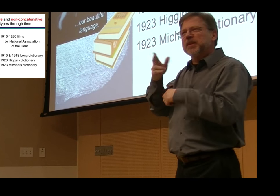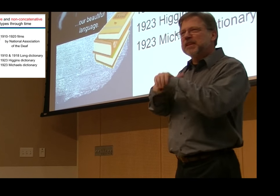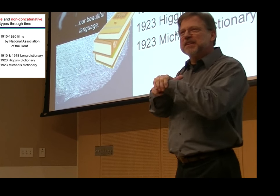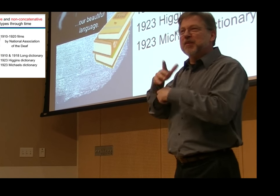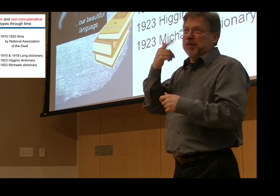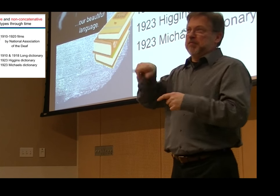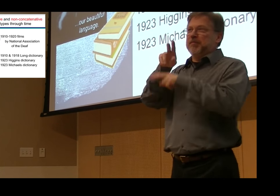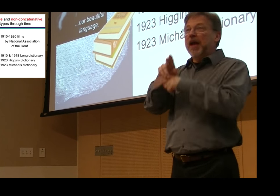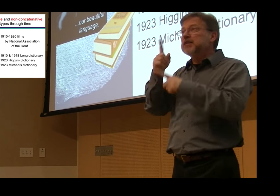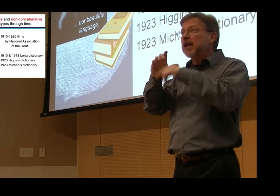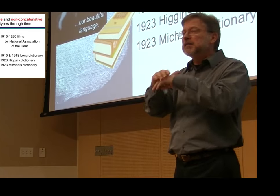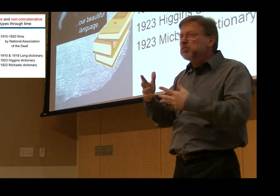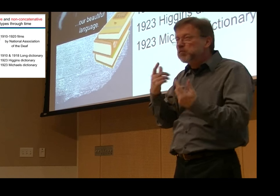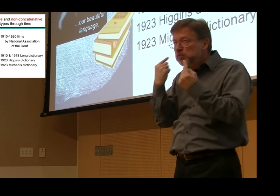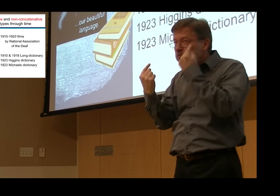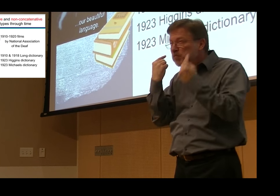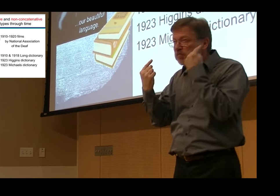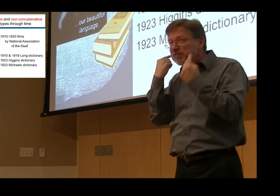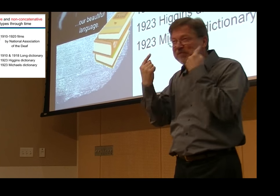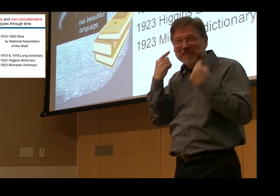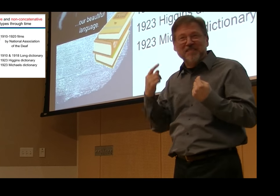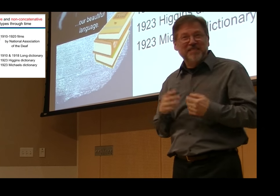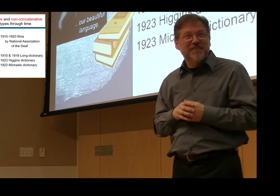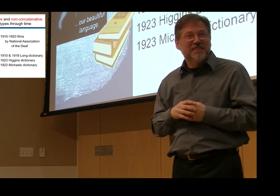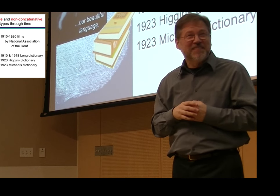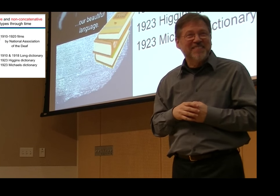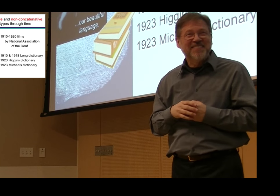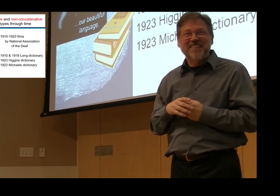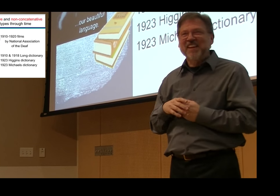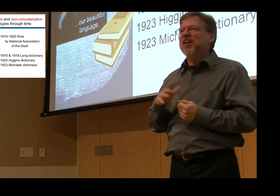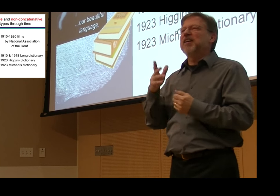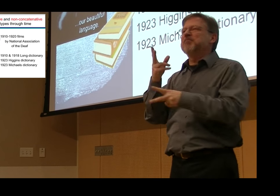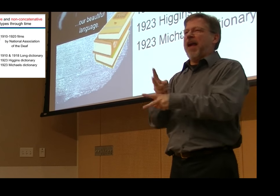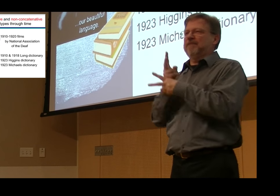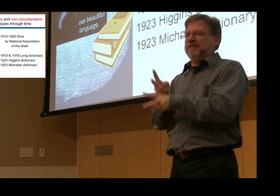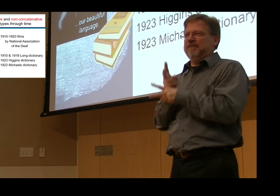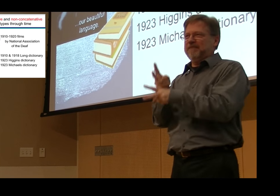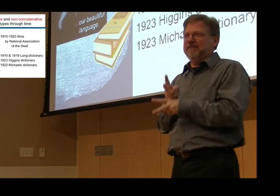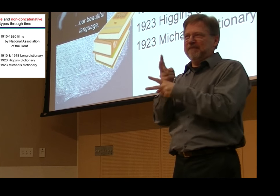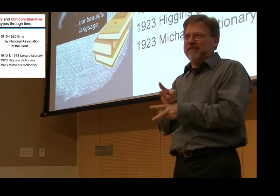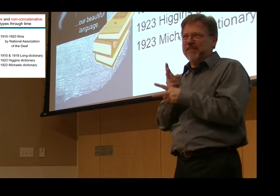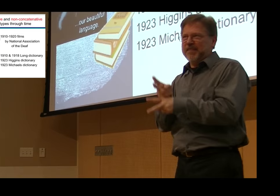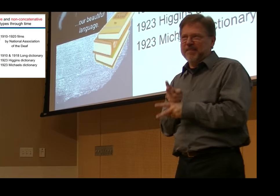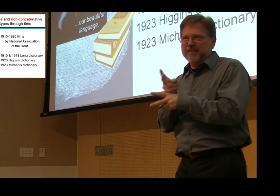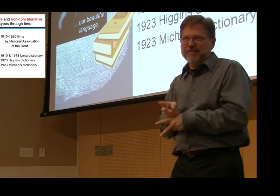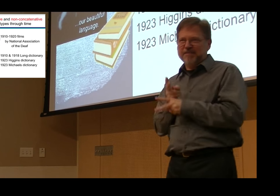couldn't recognize many of the signs. Just like many deaf people today still can't recognize a lot of signs when people use signed